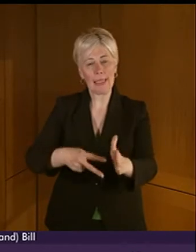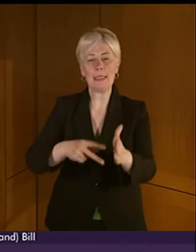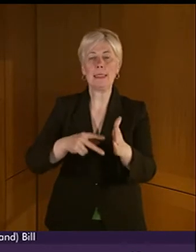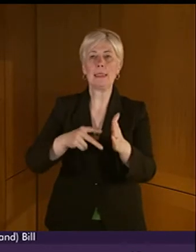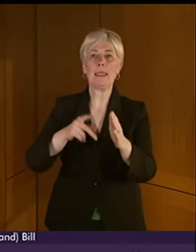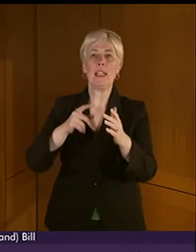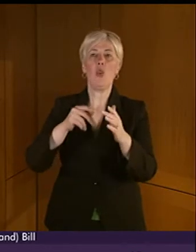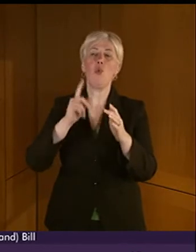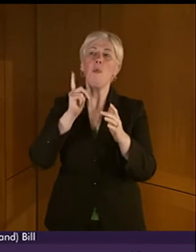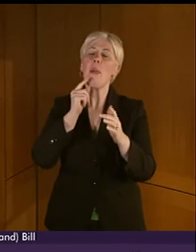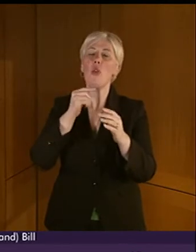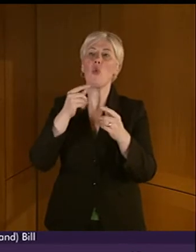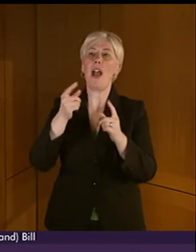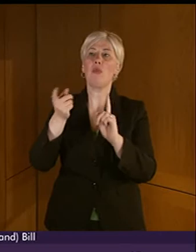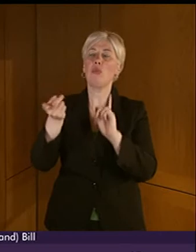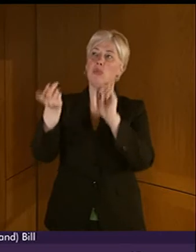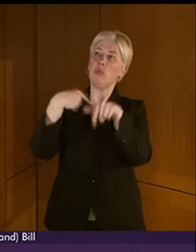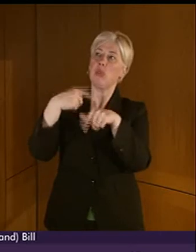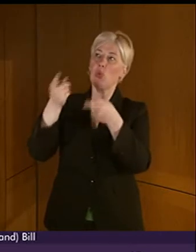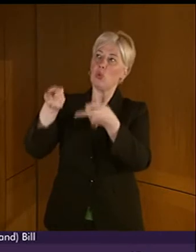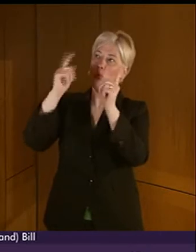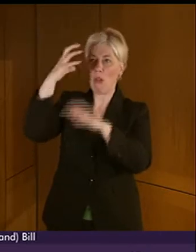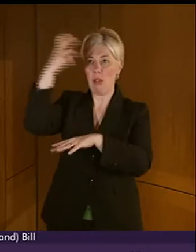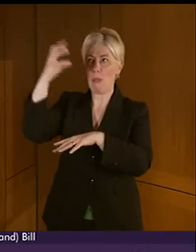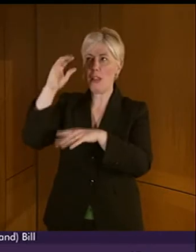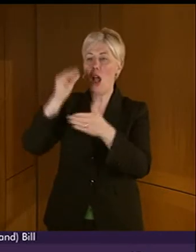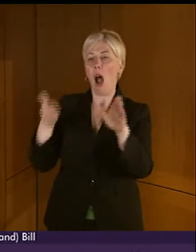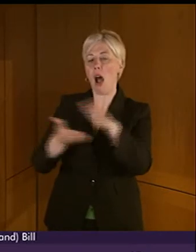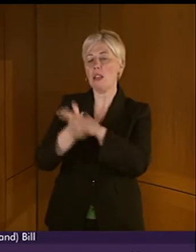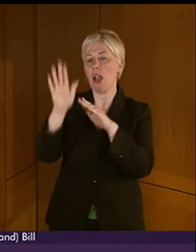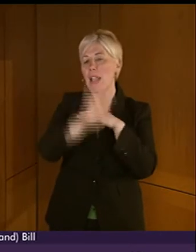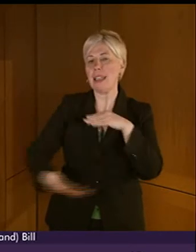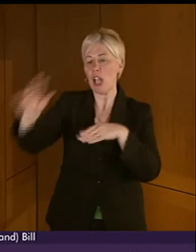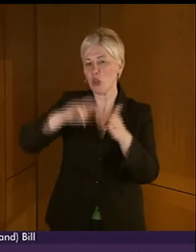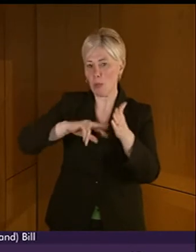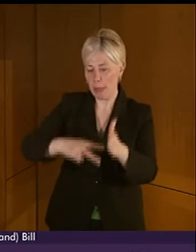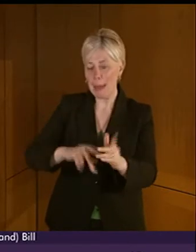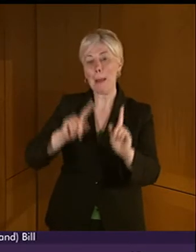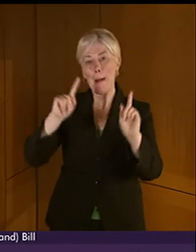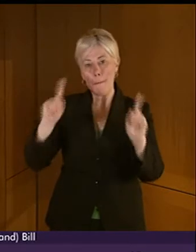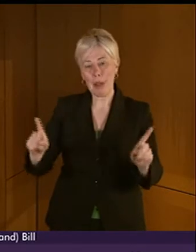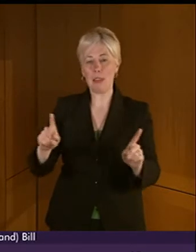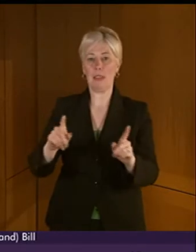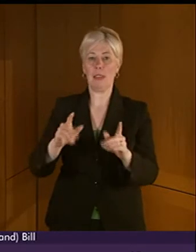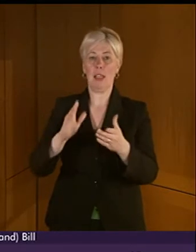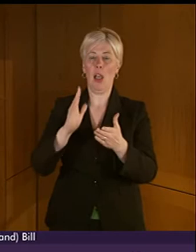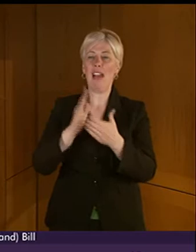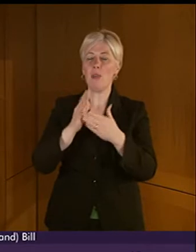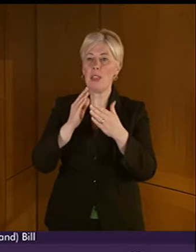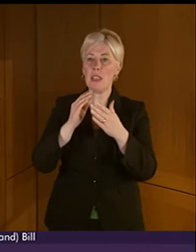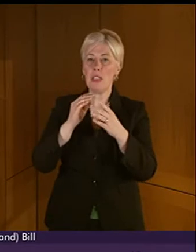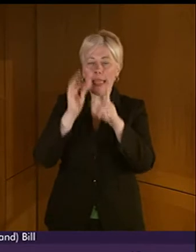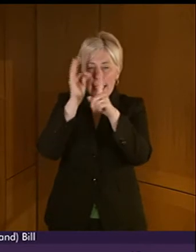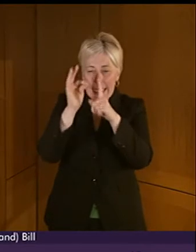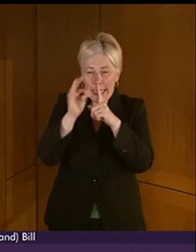These make sense and are a pragmatic response, but only if there is the sufficient level of relevant detail in those